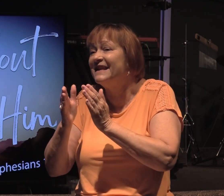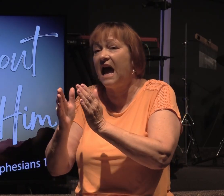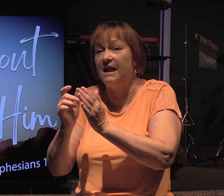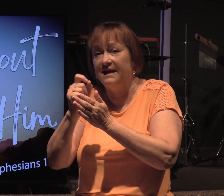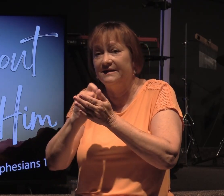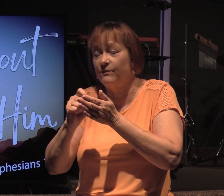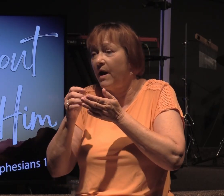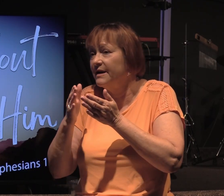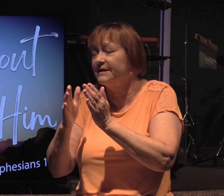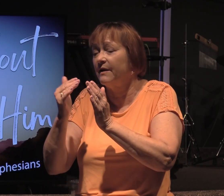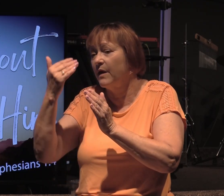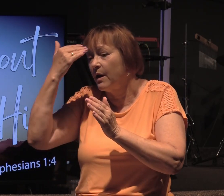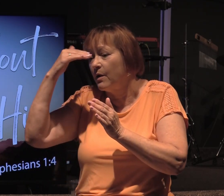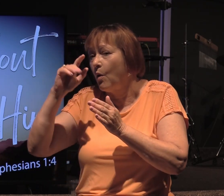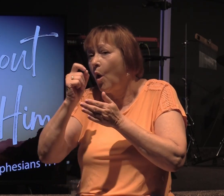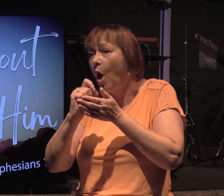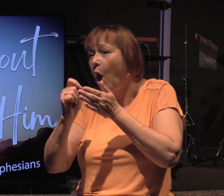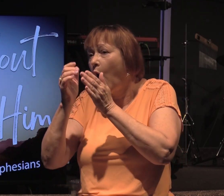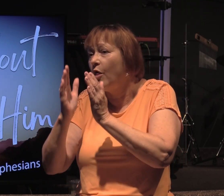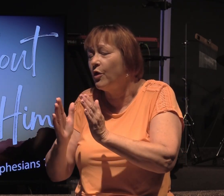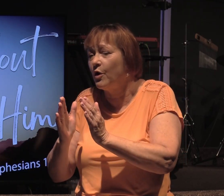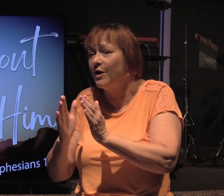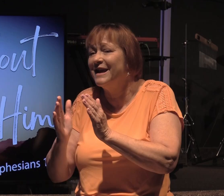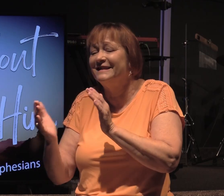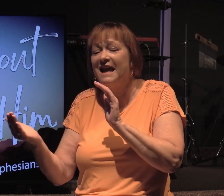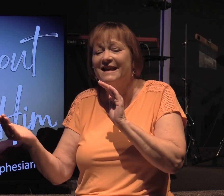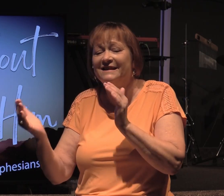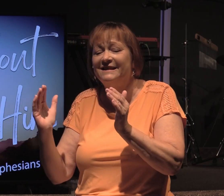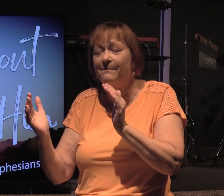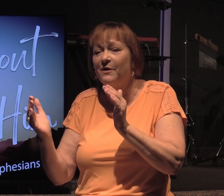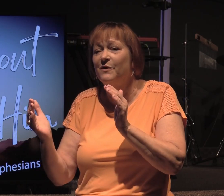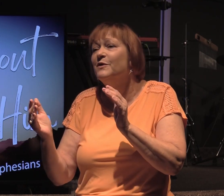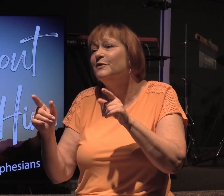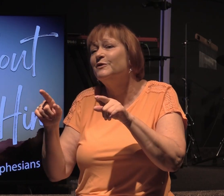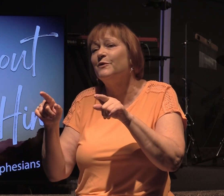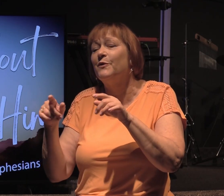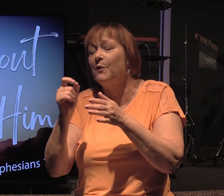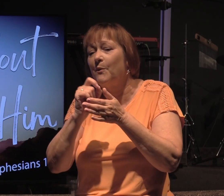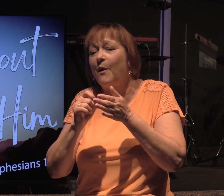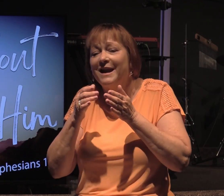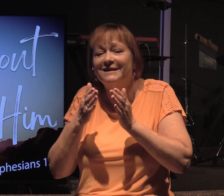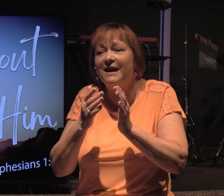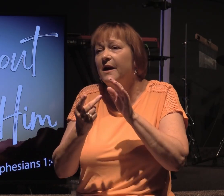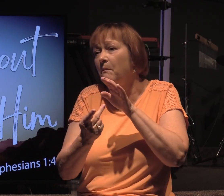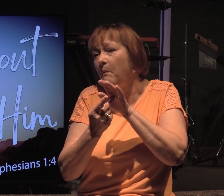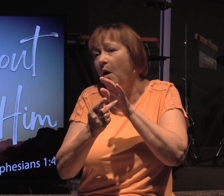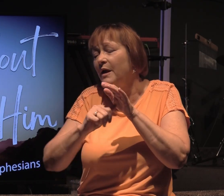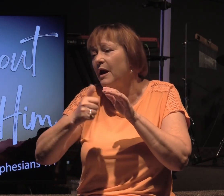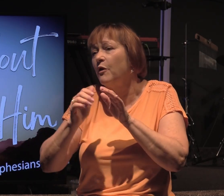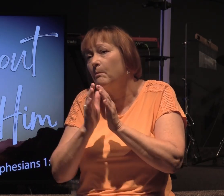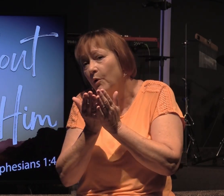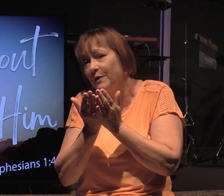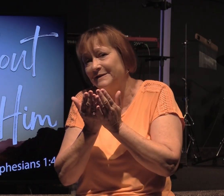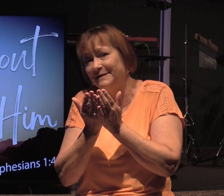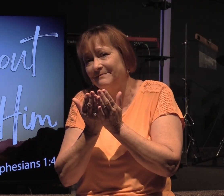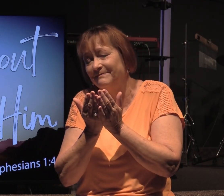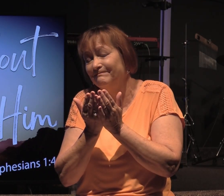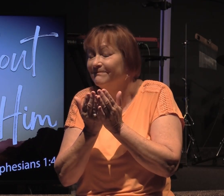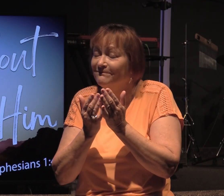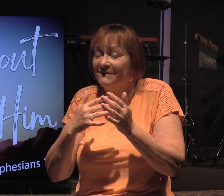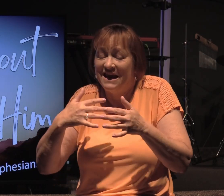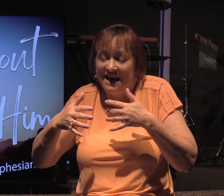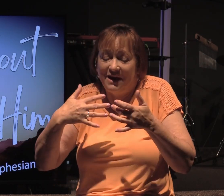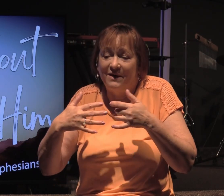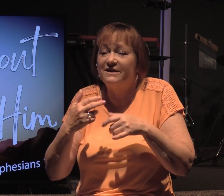writing style of the unknown author is so similar to the writing style of Paul in other books that some people...